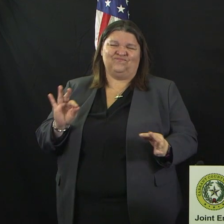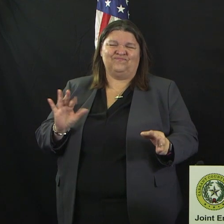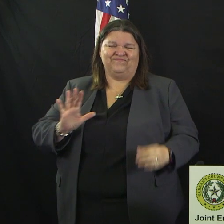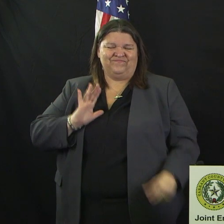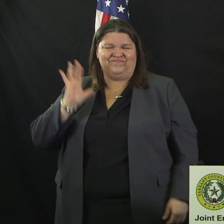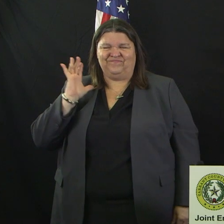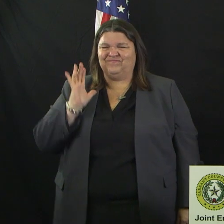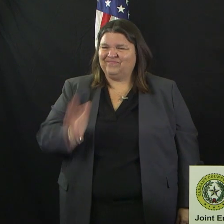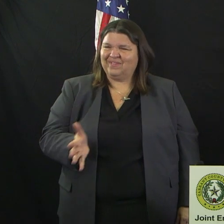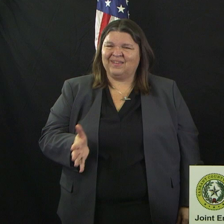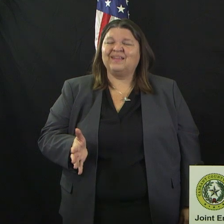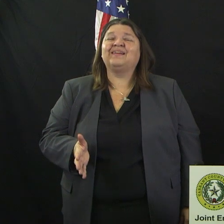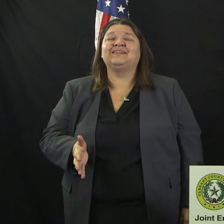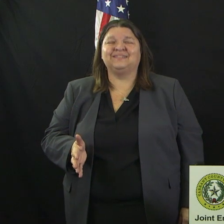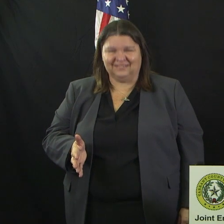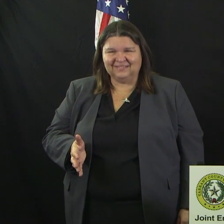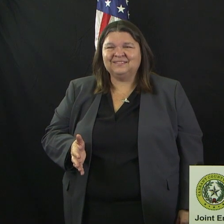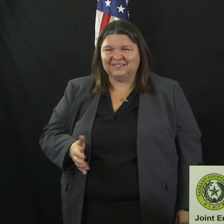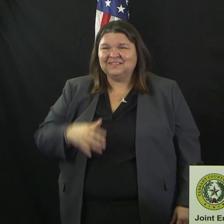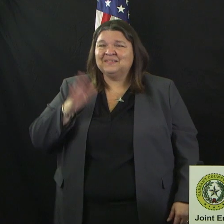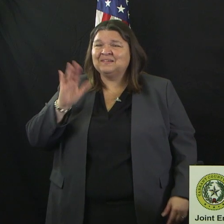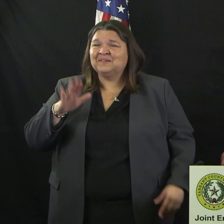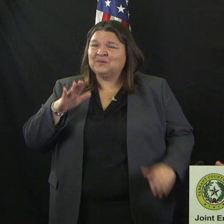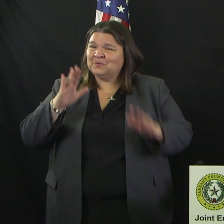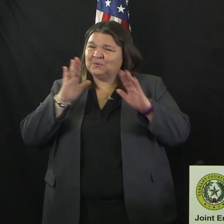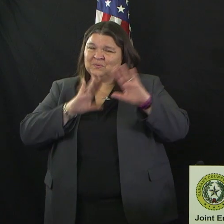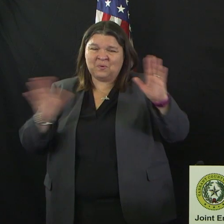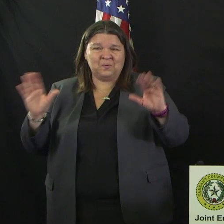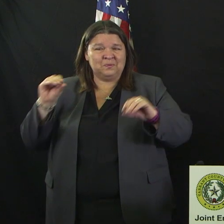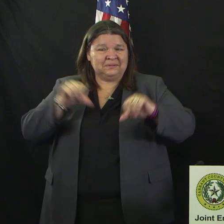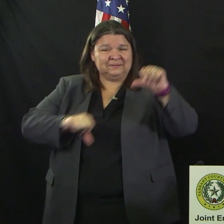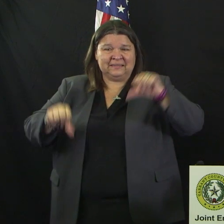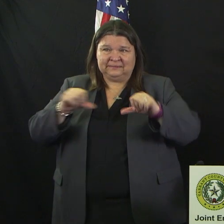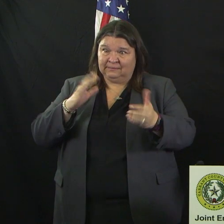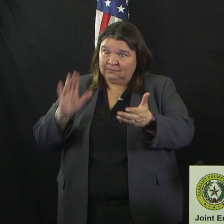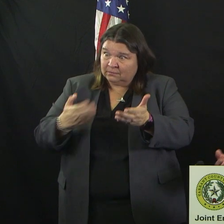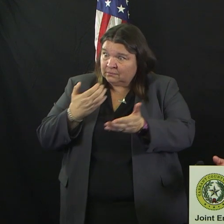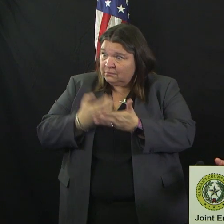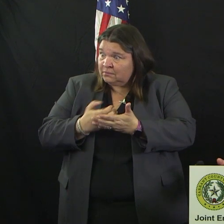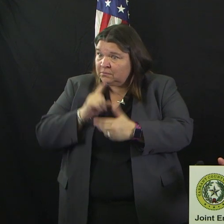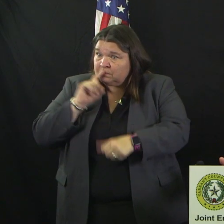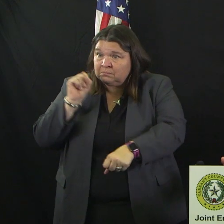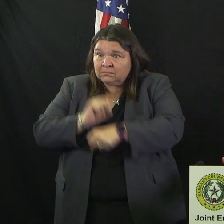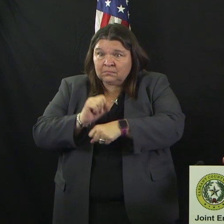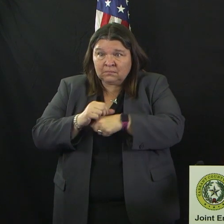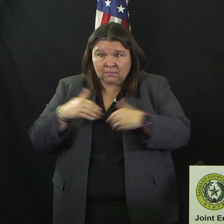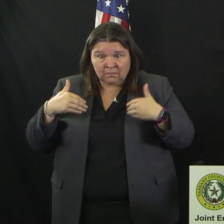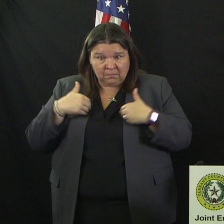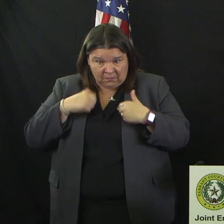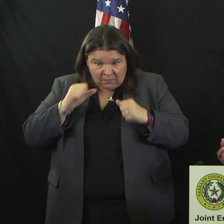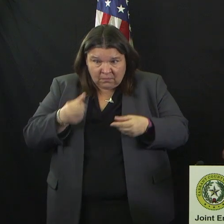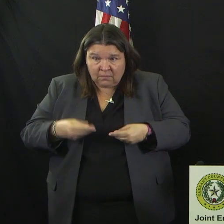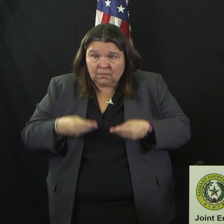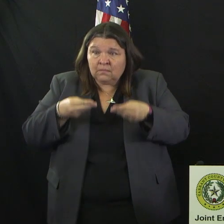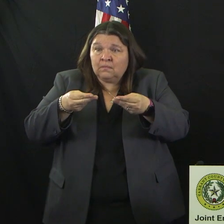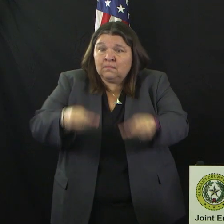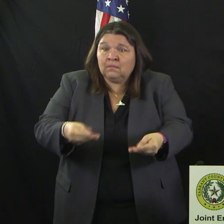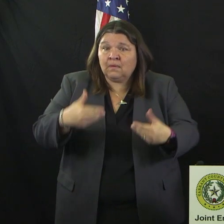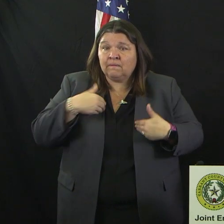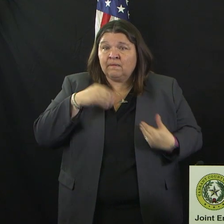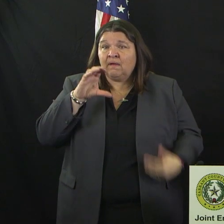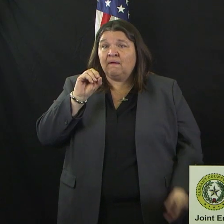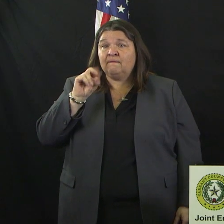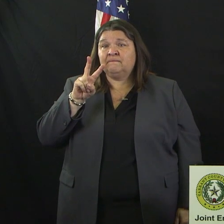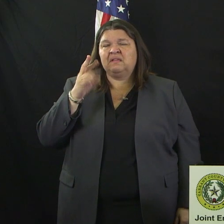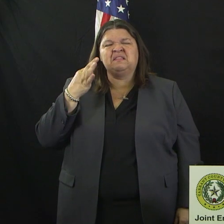is there is no evidence that pets can either get sick from this virus or transmit it to people. So we should